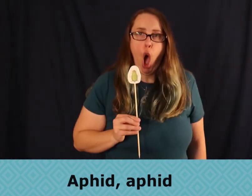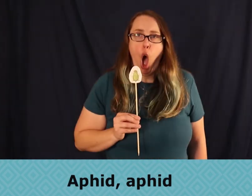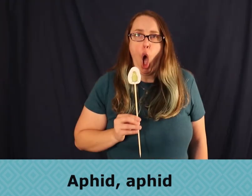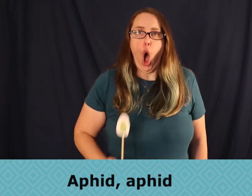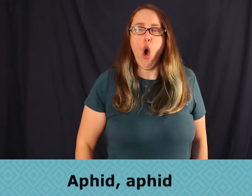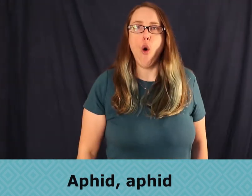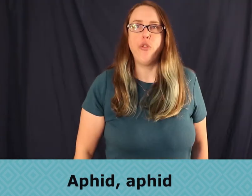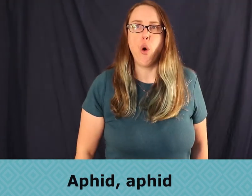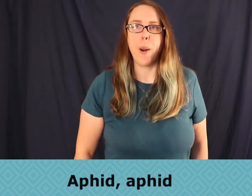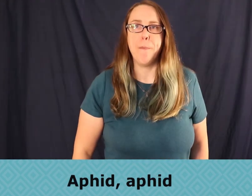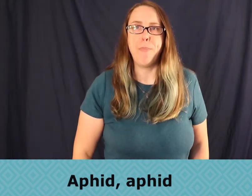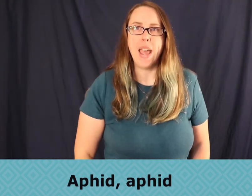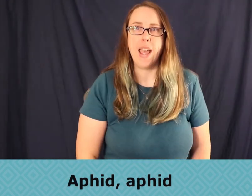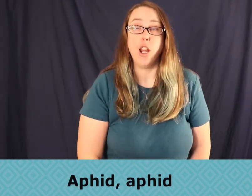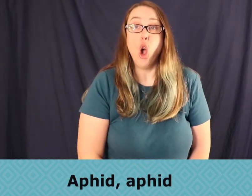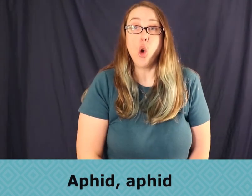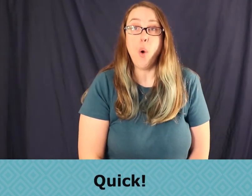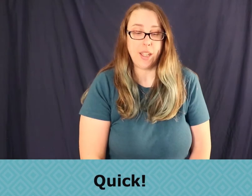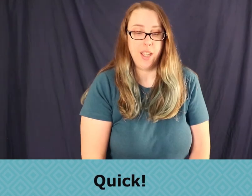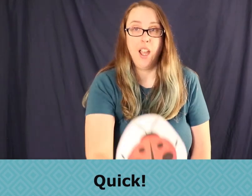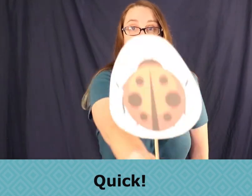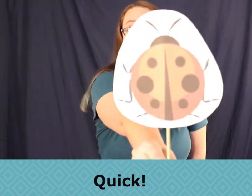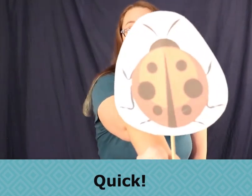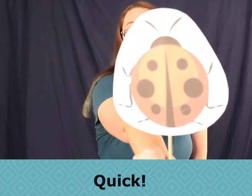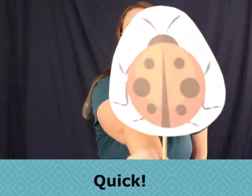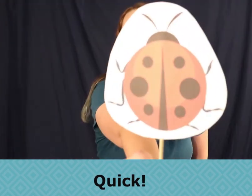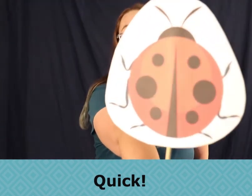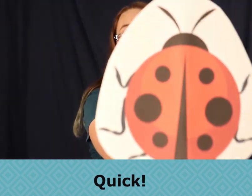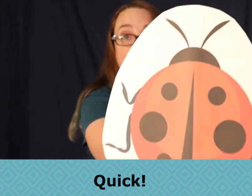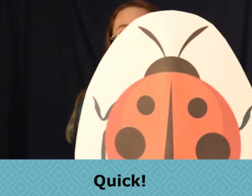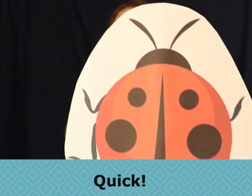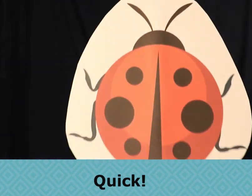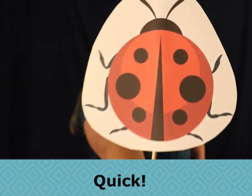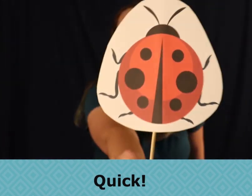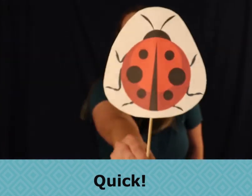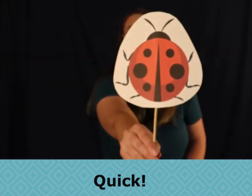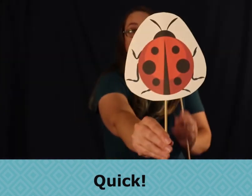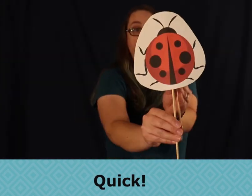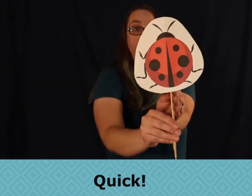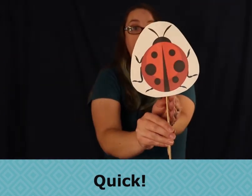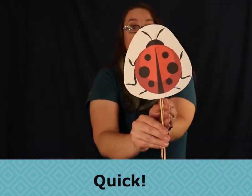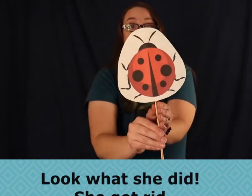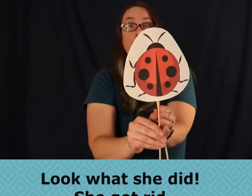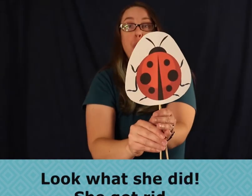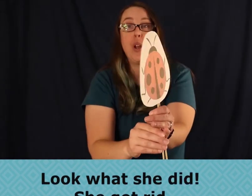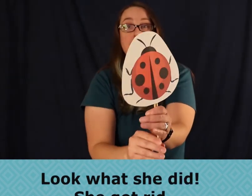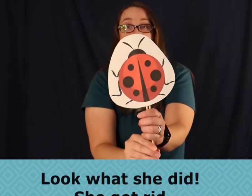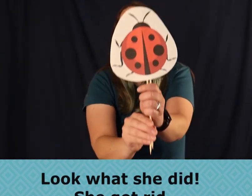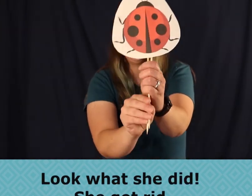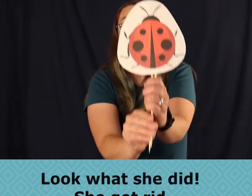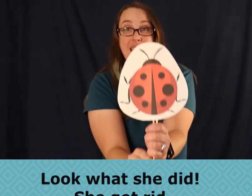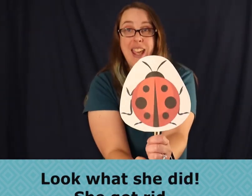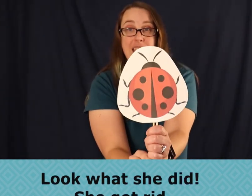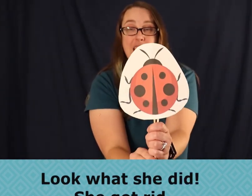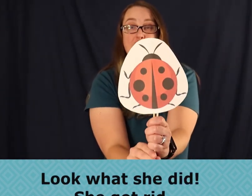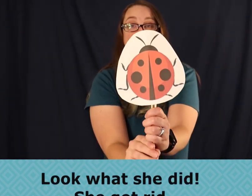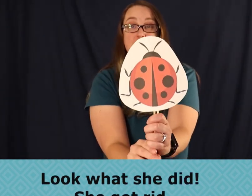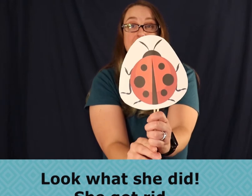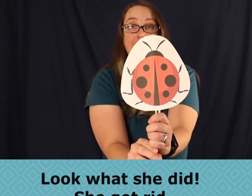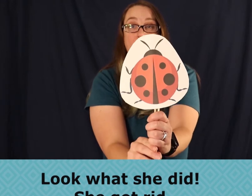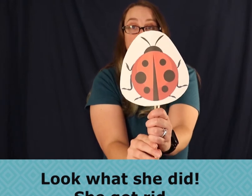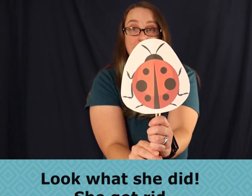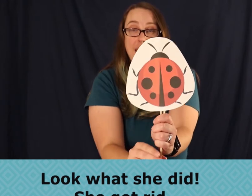aphid, oh forbid, quick, call a ladybug. Look what she did.